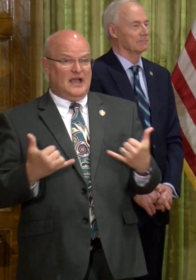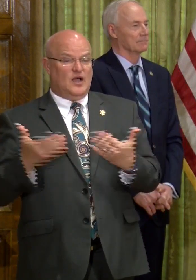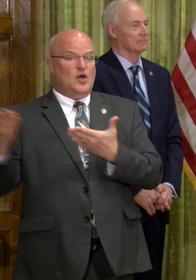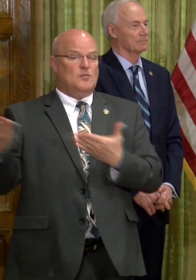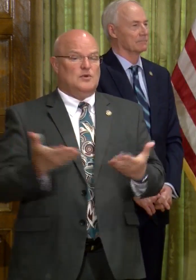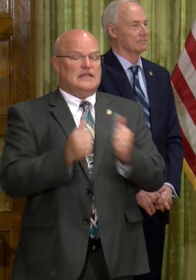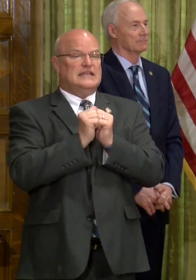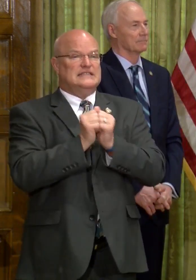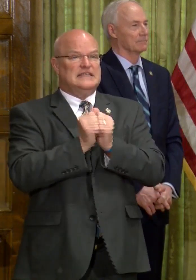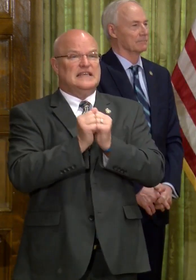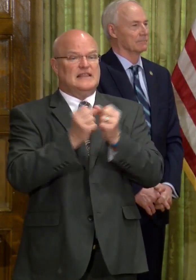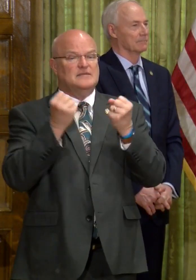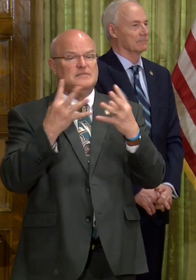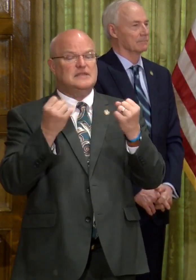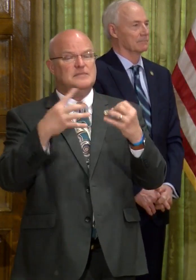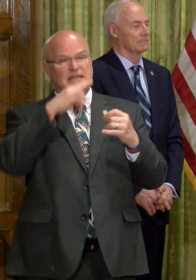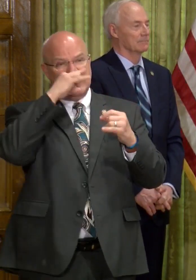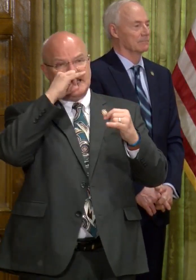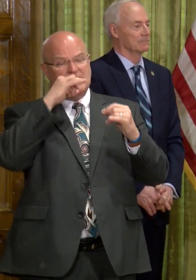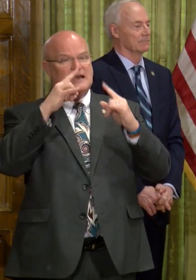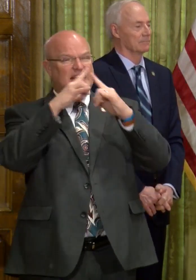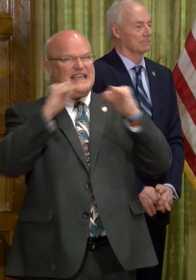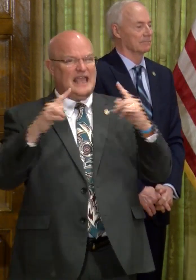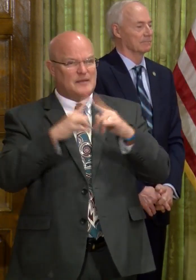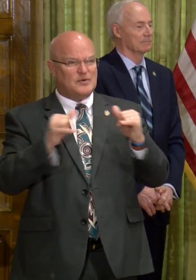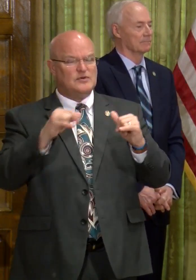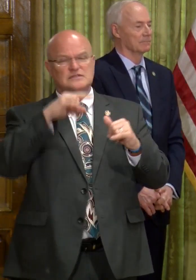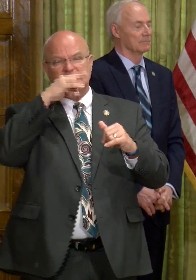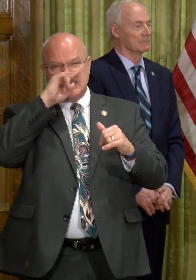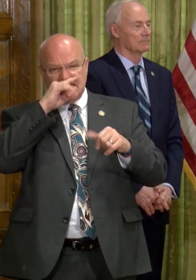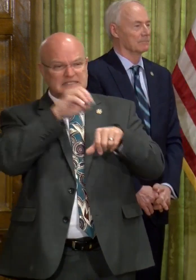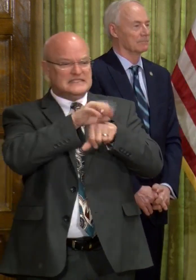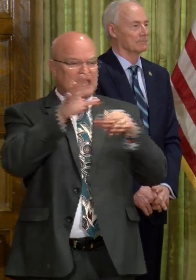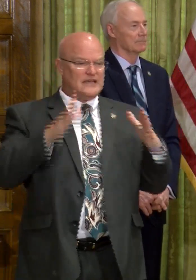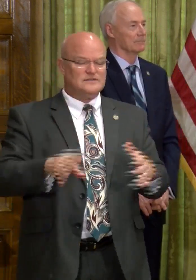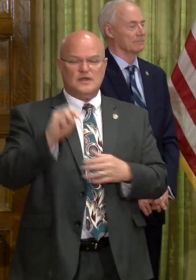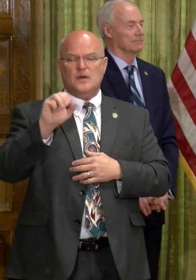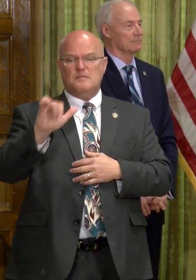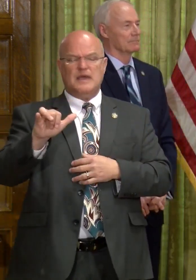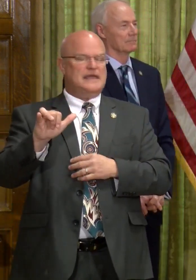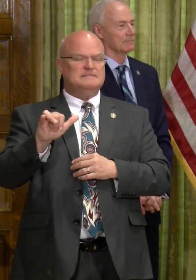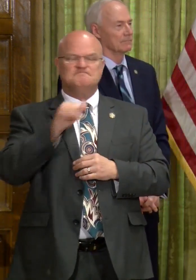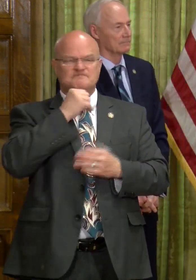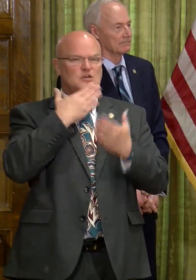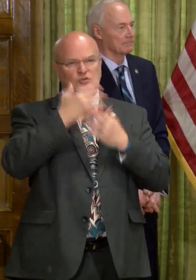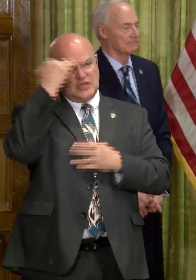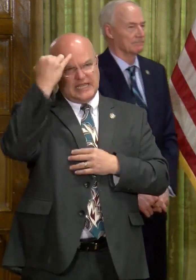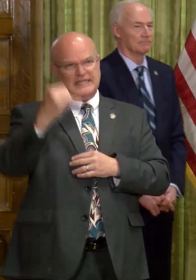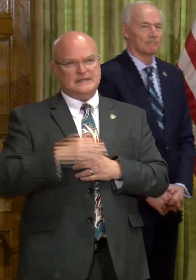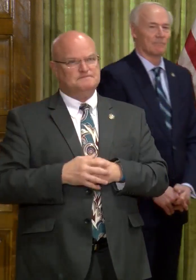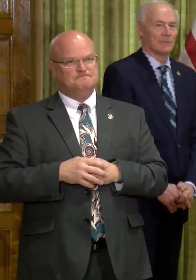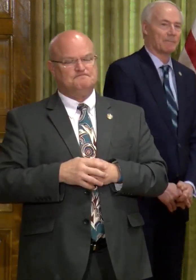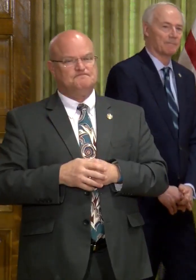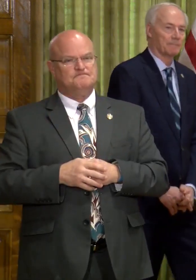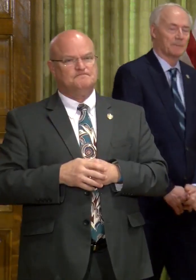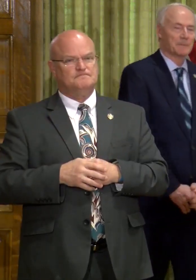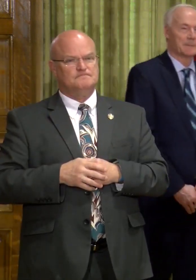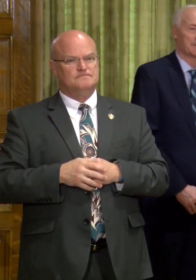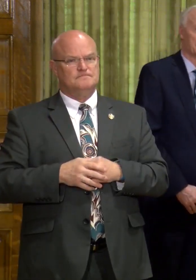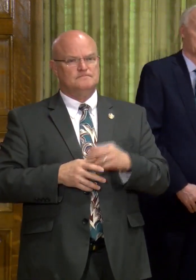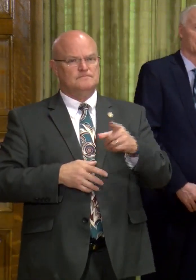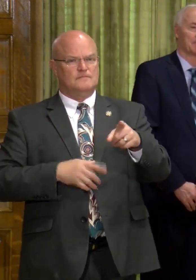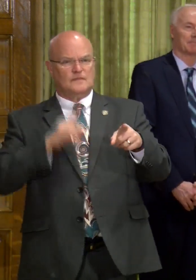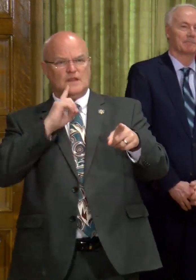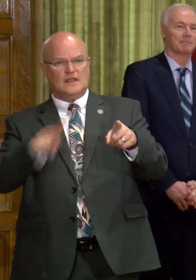uh, bringing together a bunch of campers or even counselors in in May doesn't sound like a good idea at all. Would that